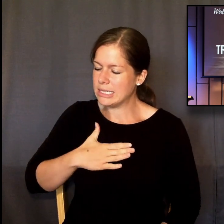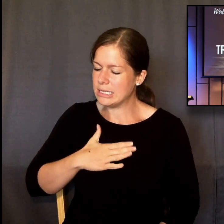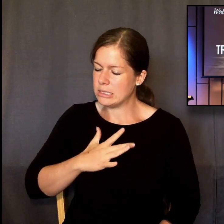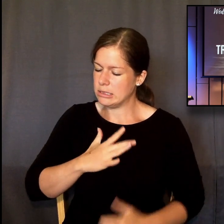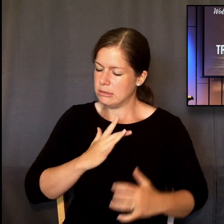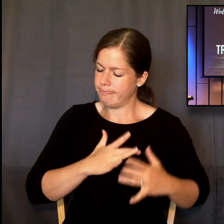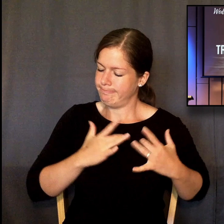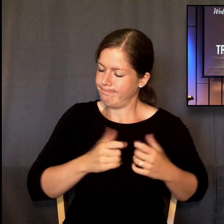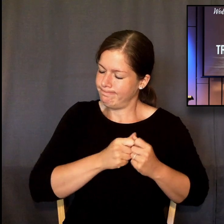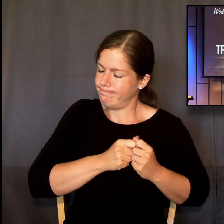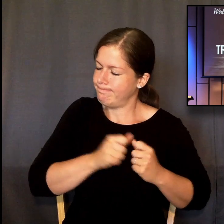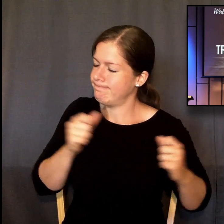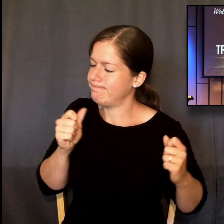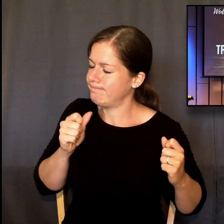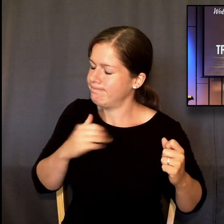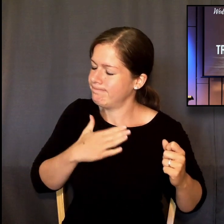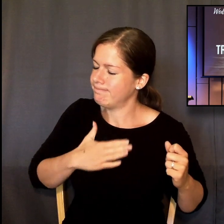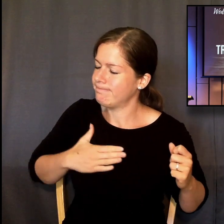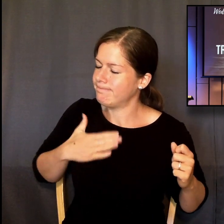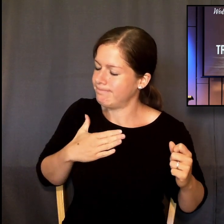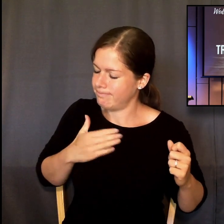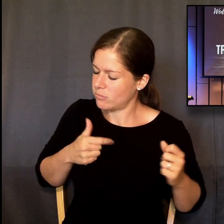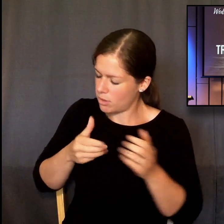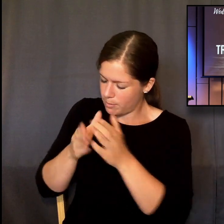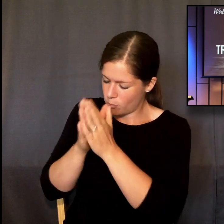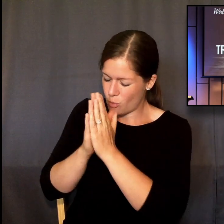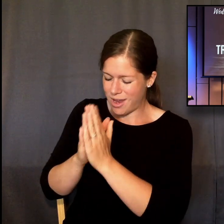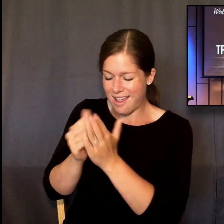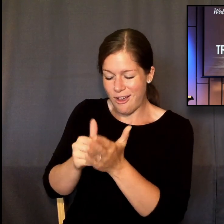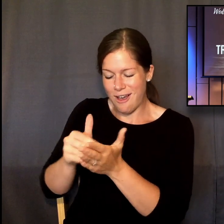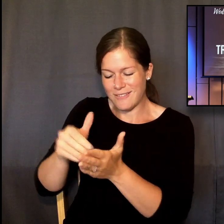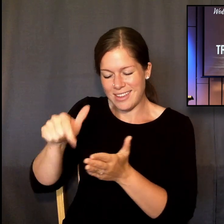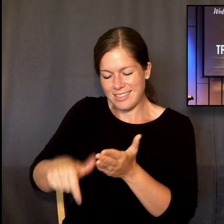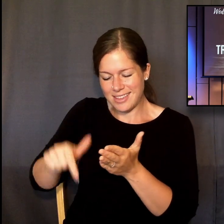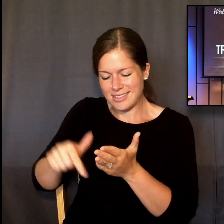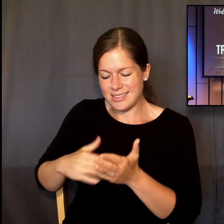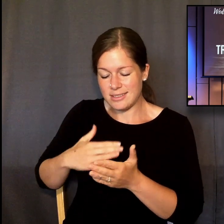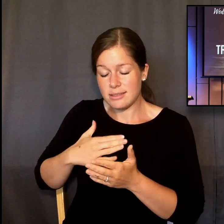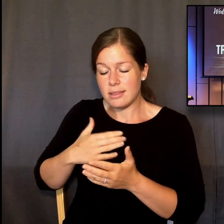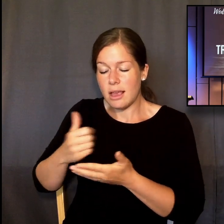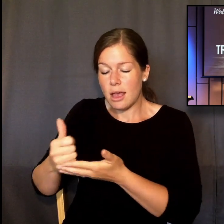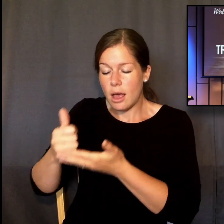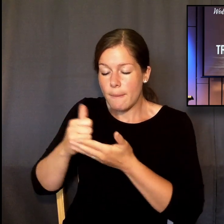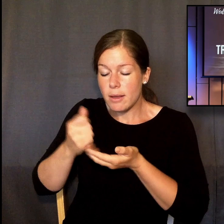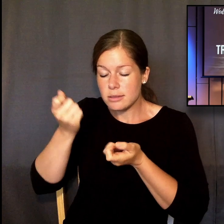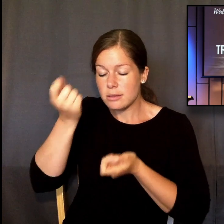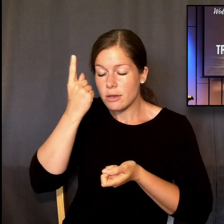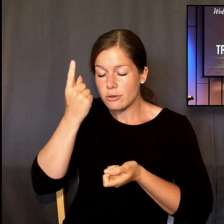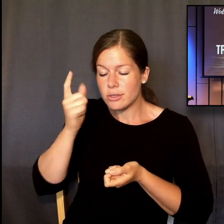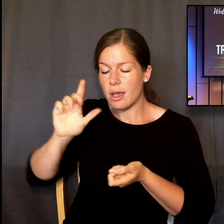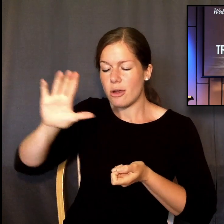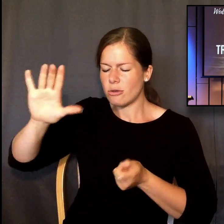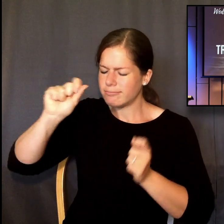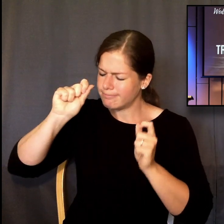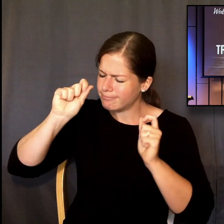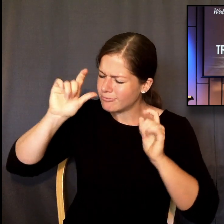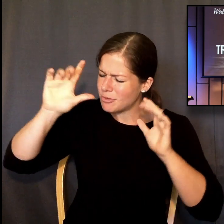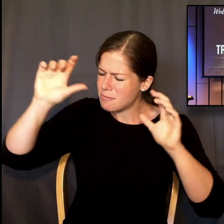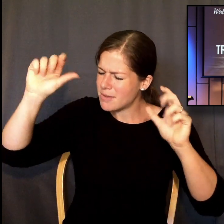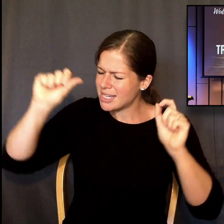in our hearts. Please, as I pray often, open our eyes to behold the wonderful things that are found